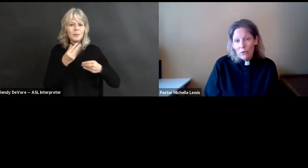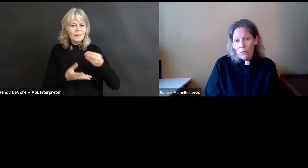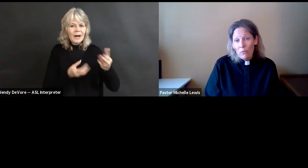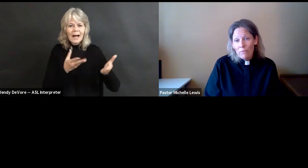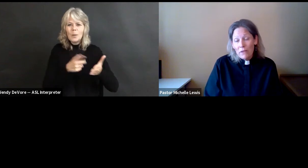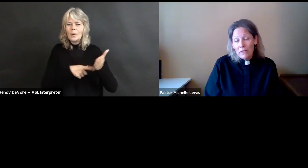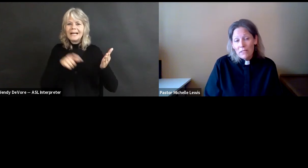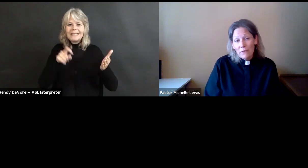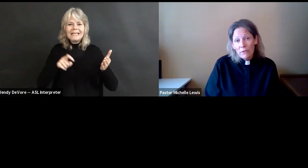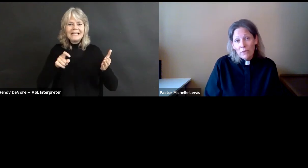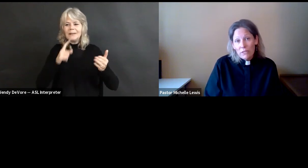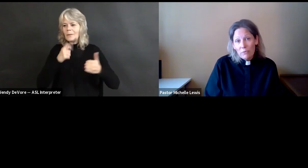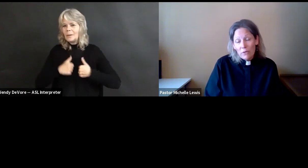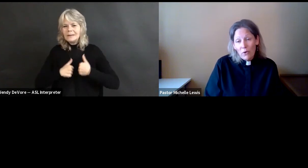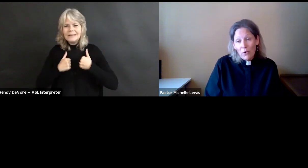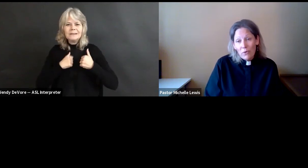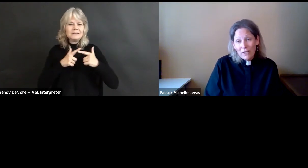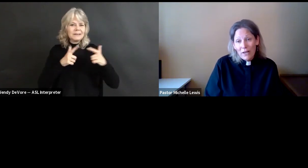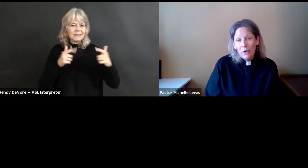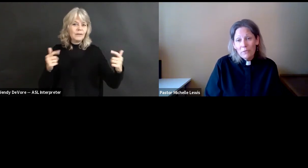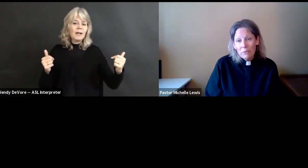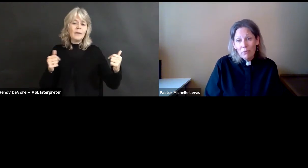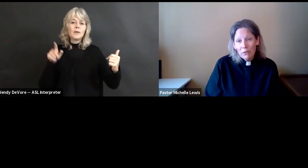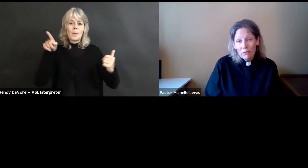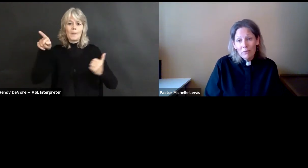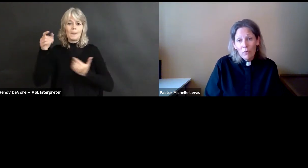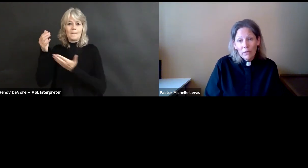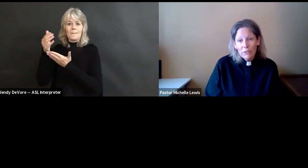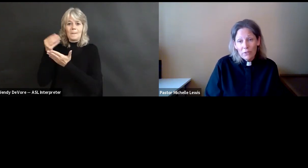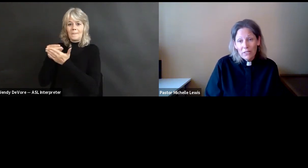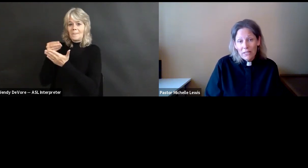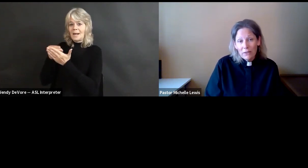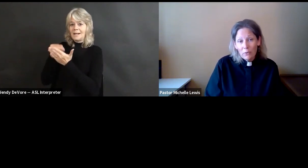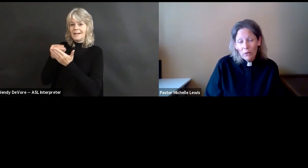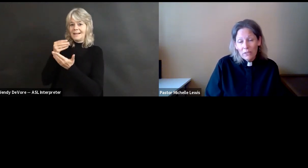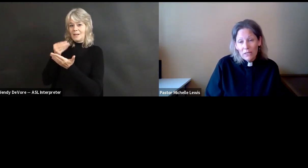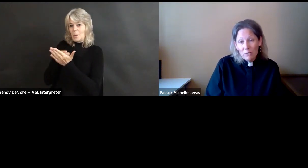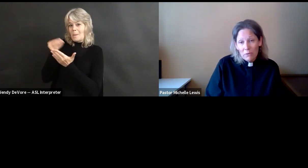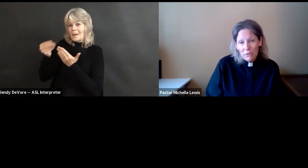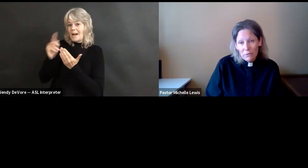this fundraiser will go to help support Holy Trinity in the work they've been doing.